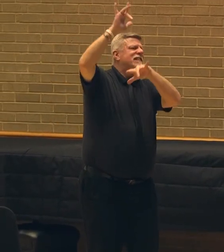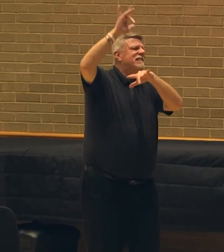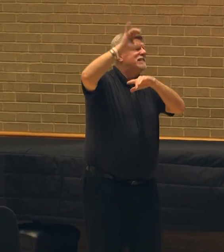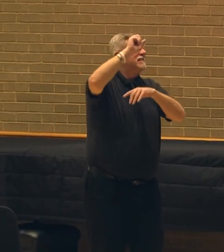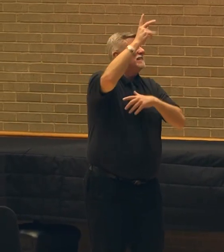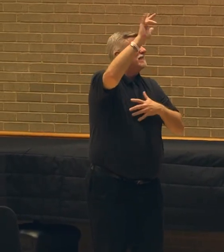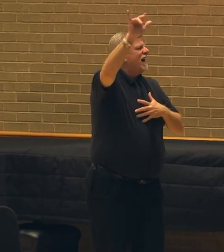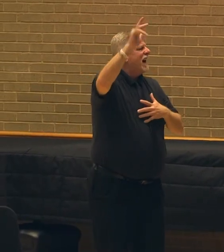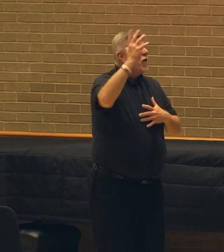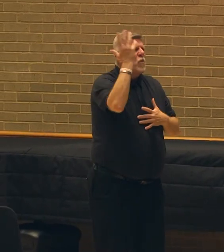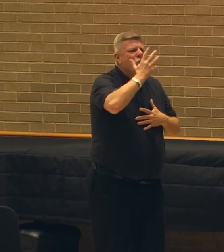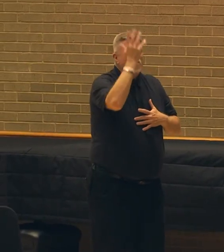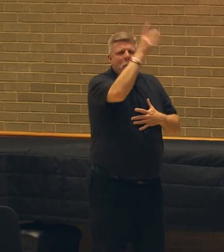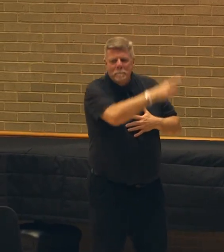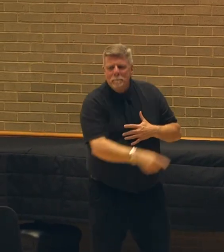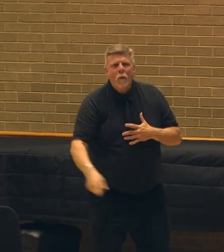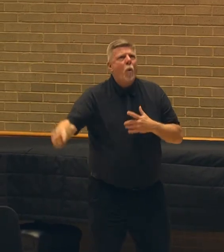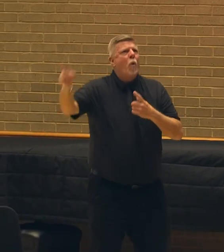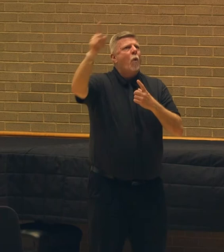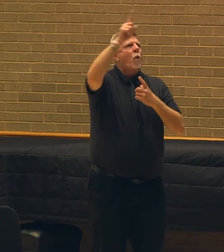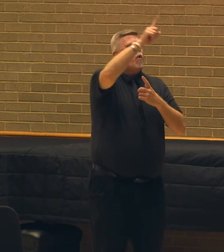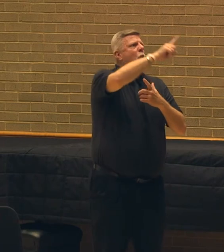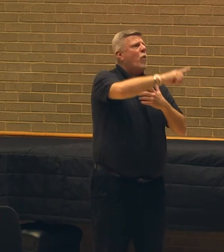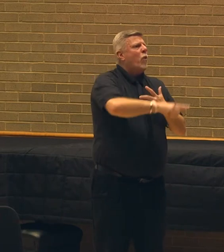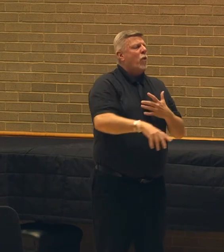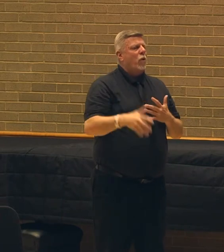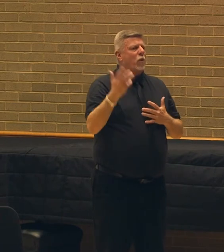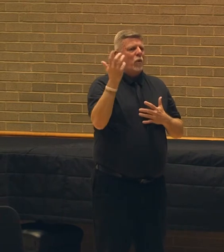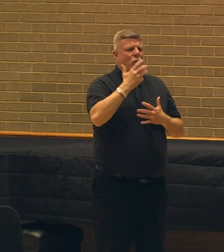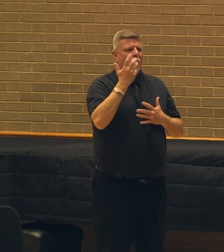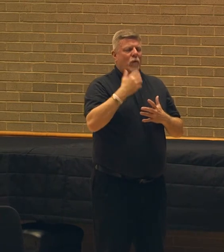it as well. So, with that...